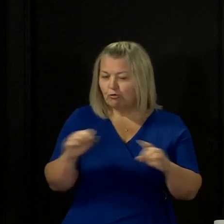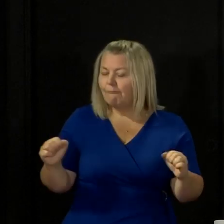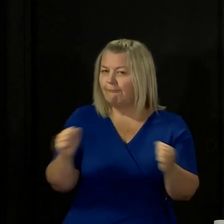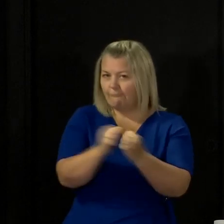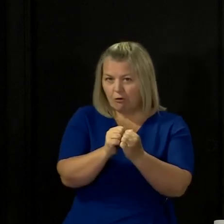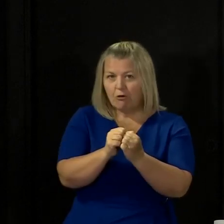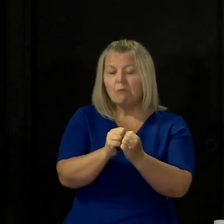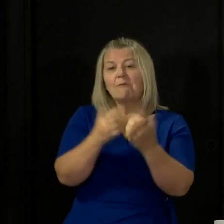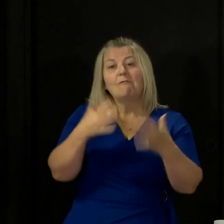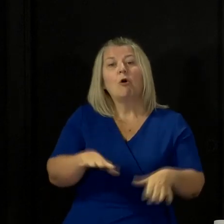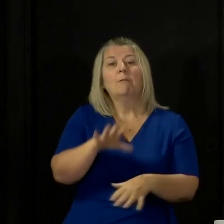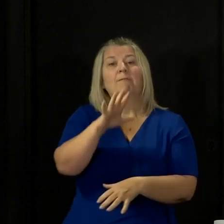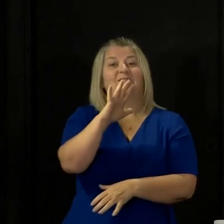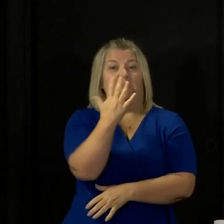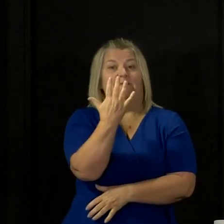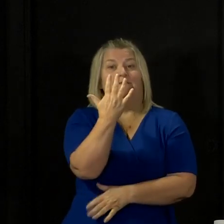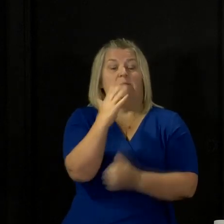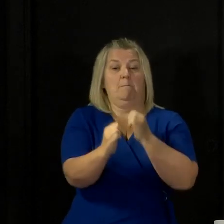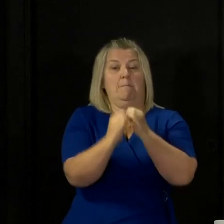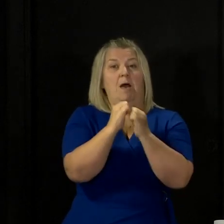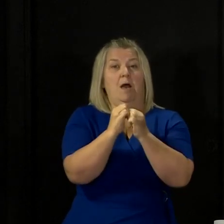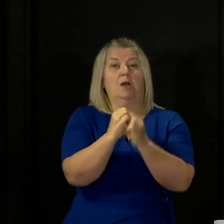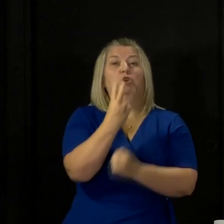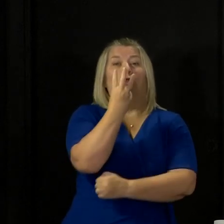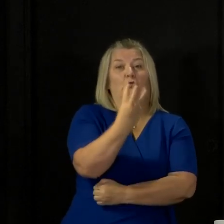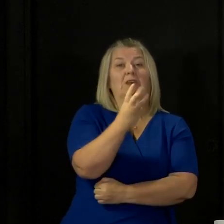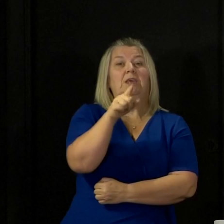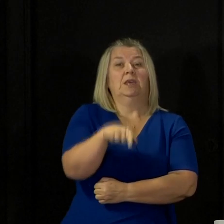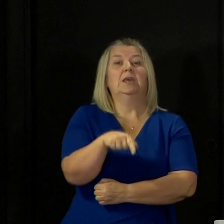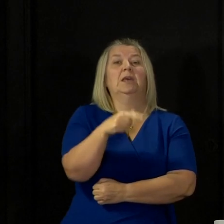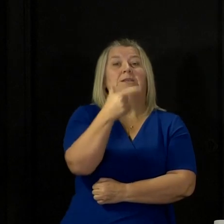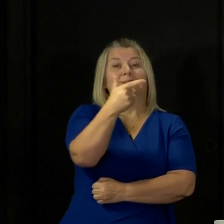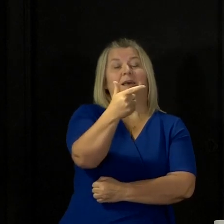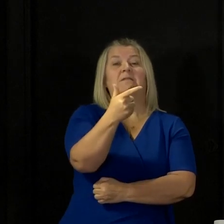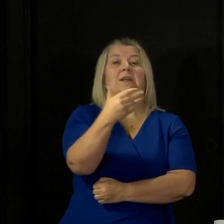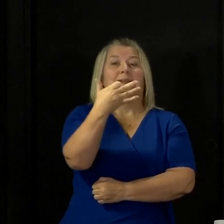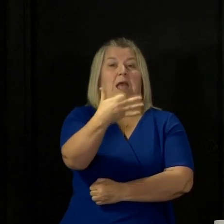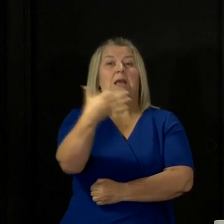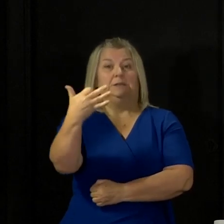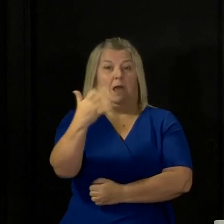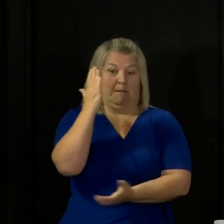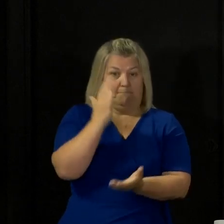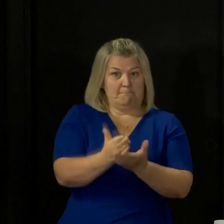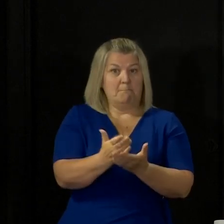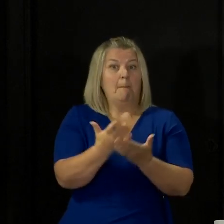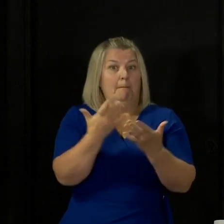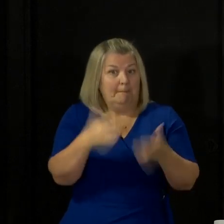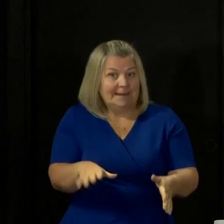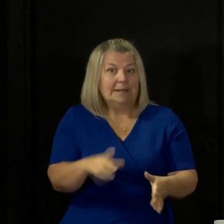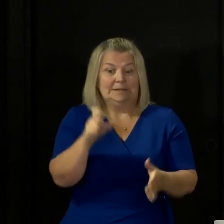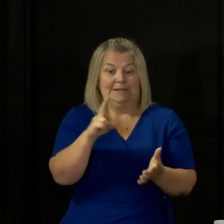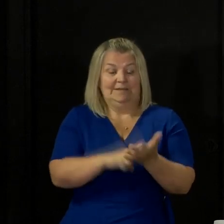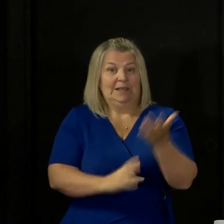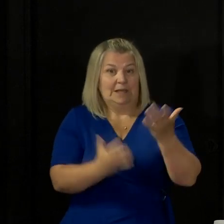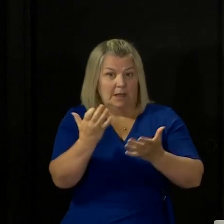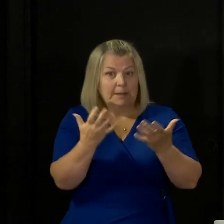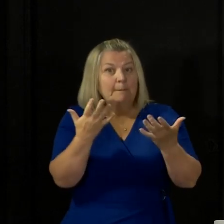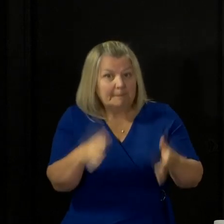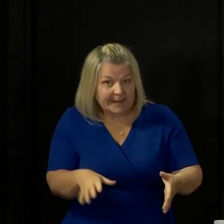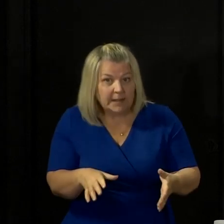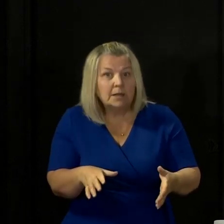today that since the 5th of March, a total of 3,799 patients who had tested positive and